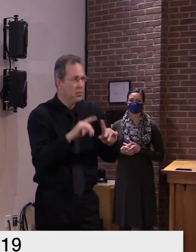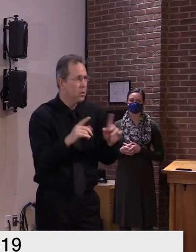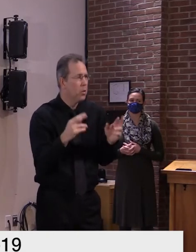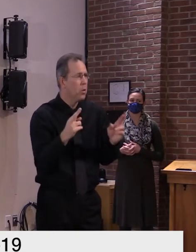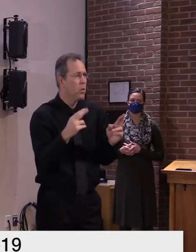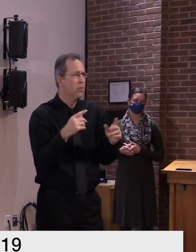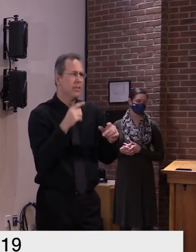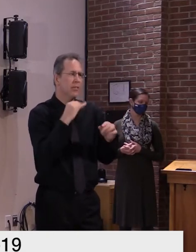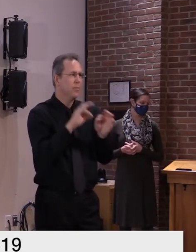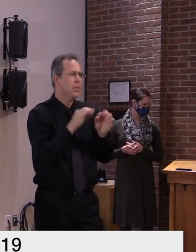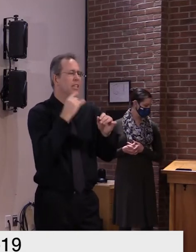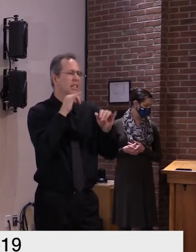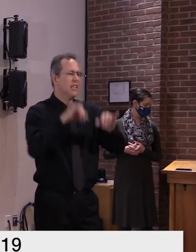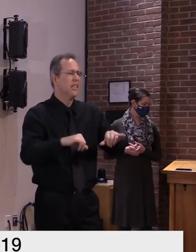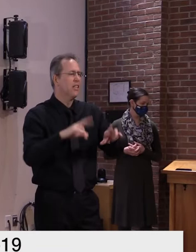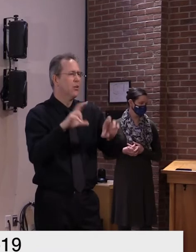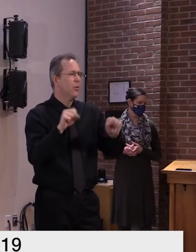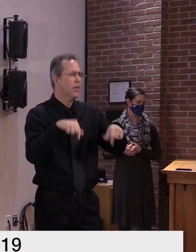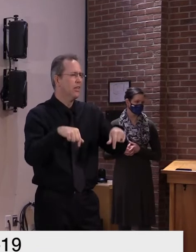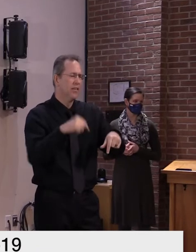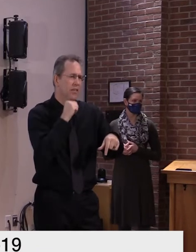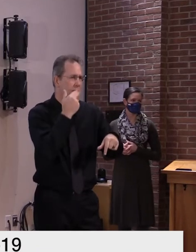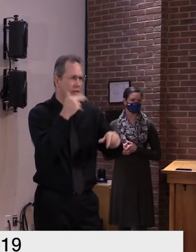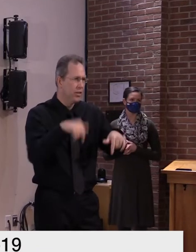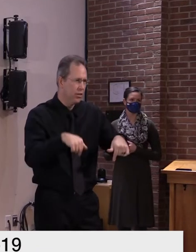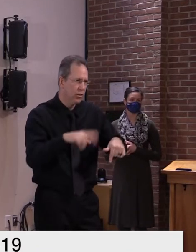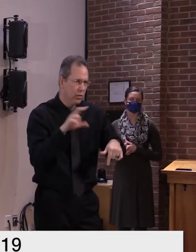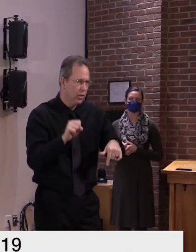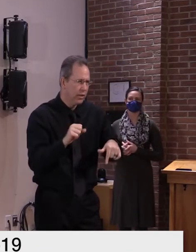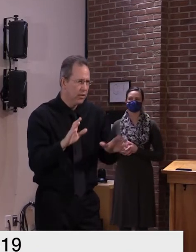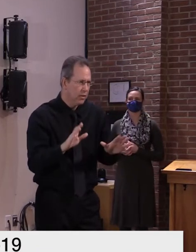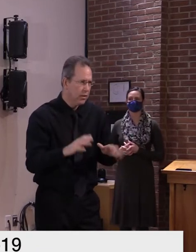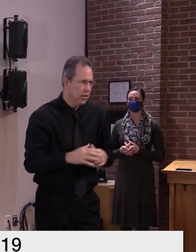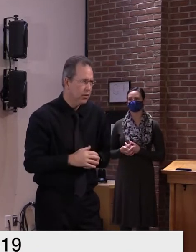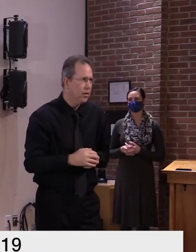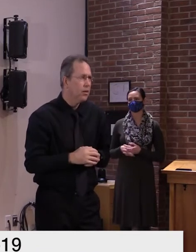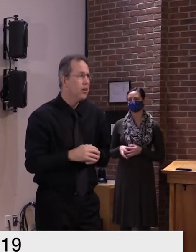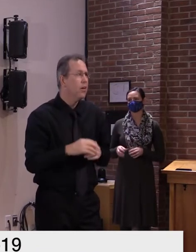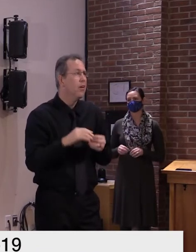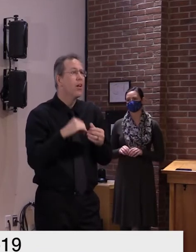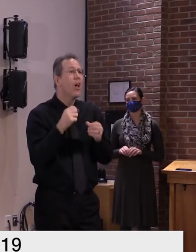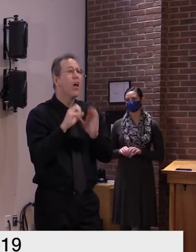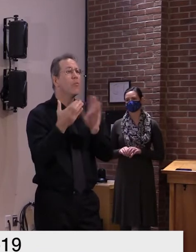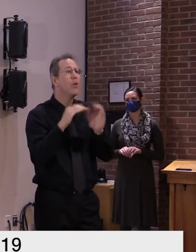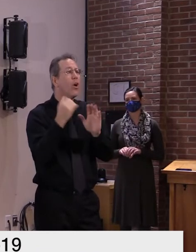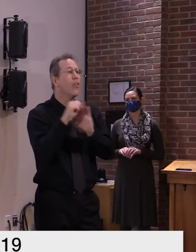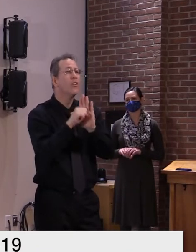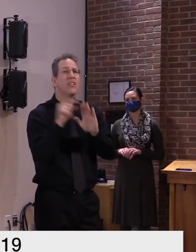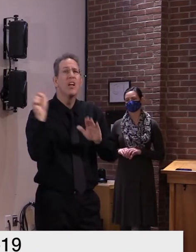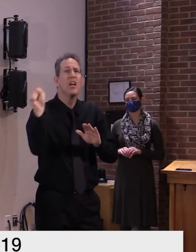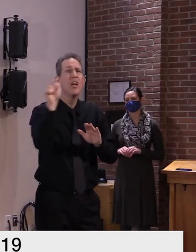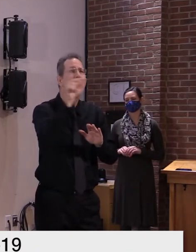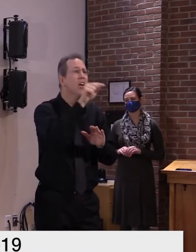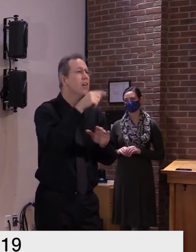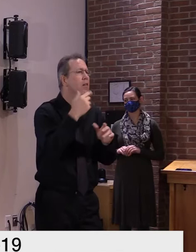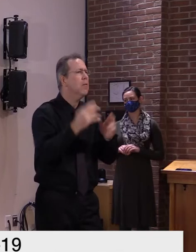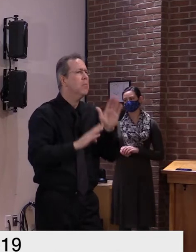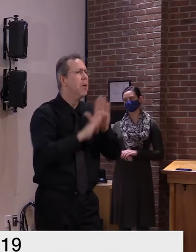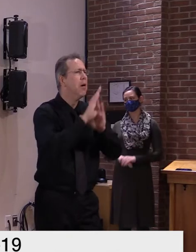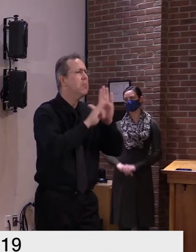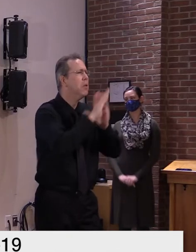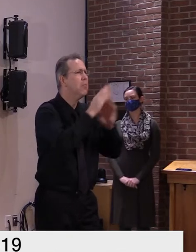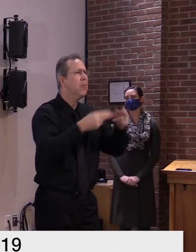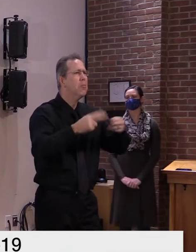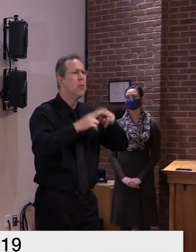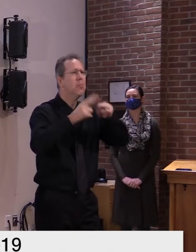you look at the kinds of numbers that are happening every day that people might get numb to after a while those are not